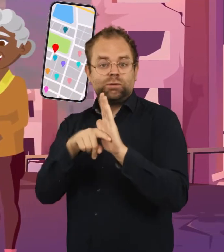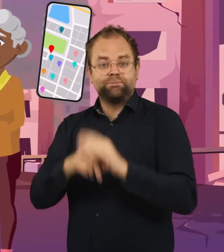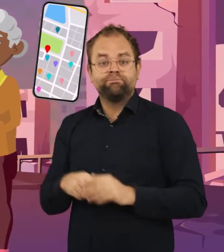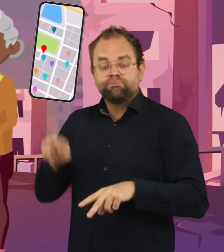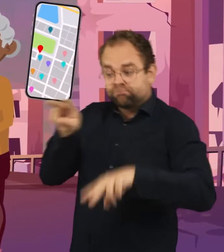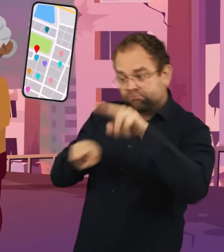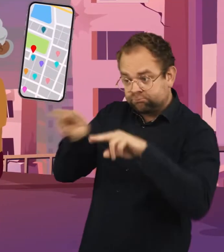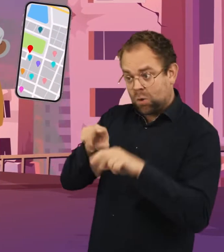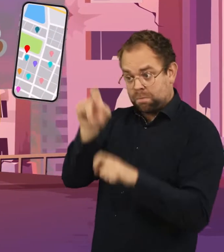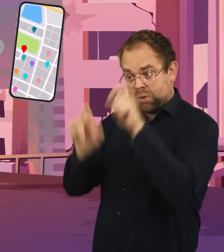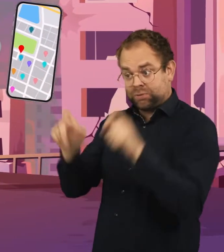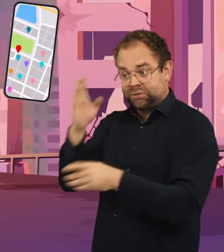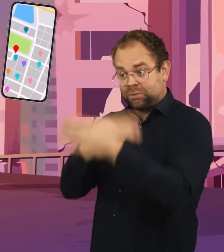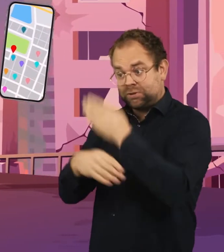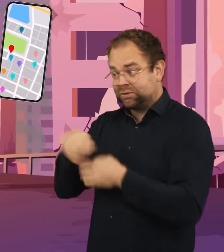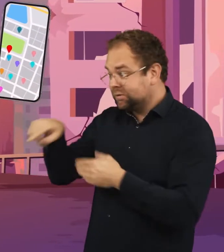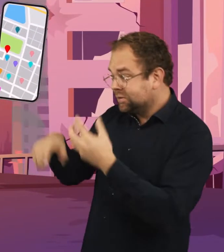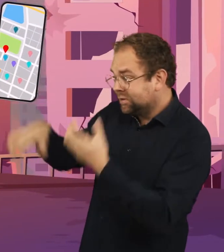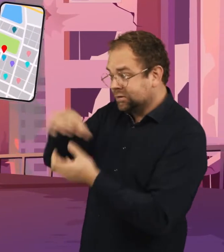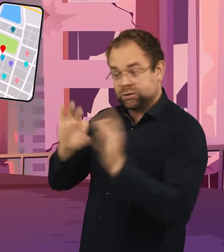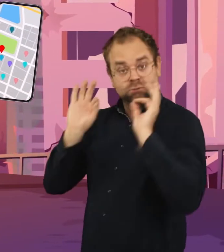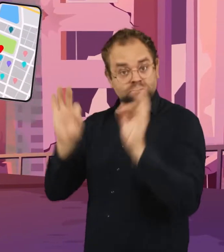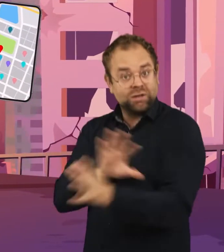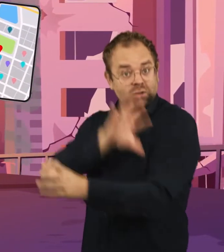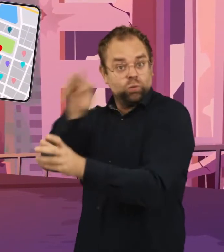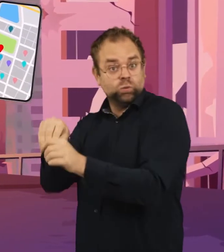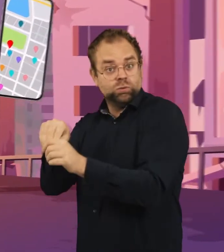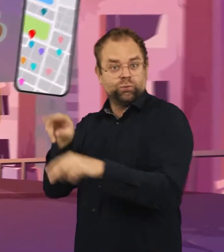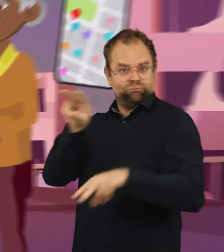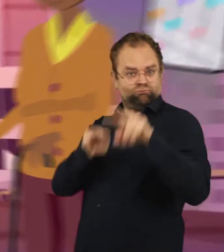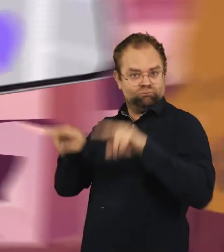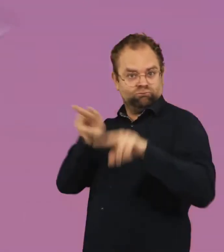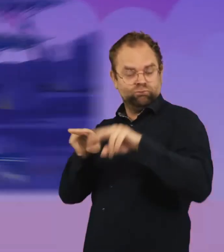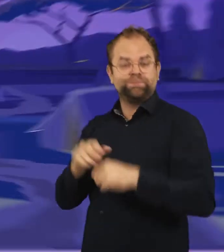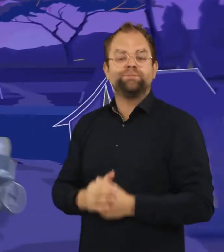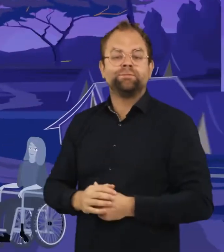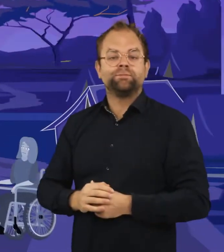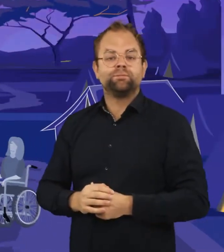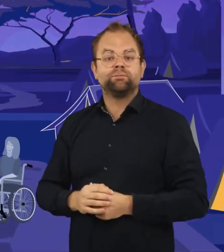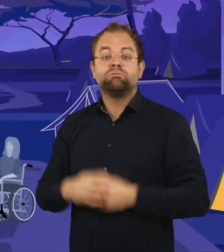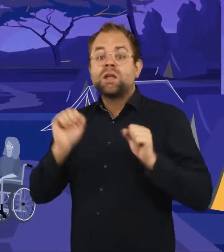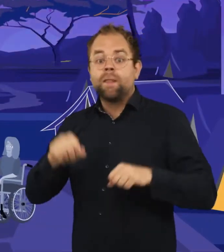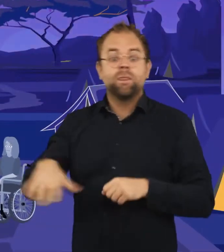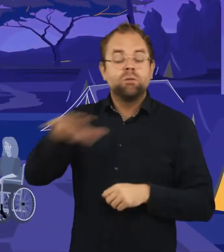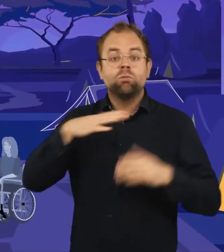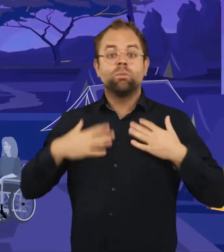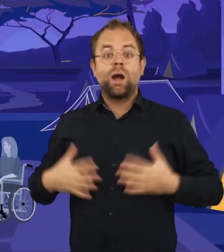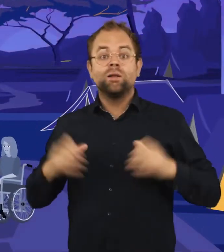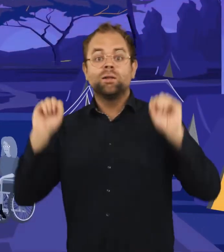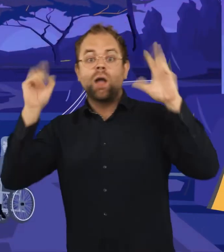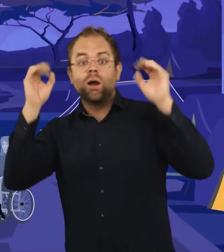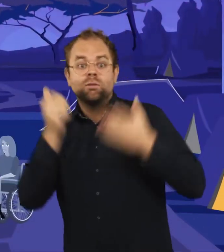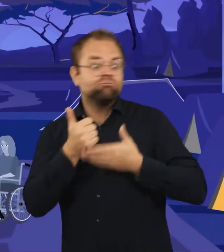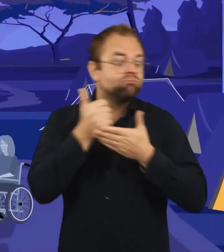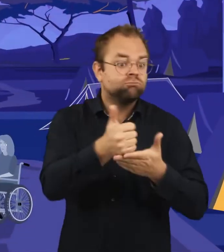also monitor the inclusion of persons with disabilities during the crisis. Even in humanitarian situations where